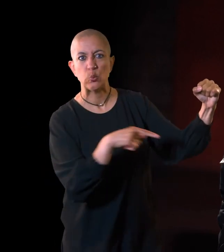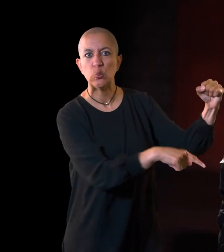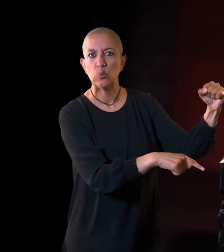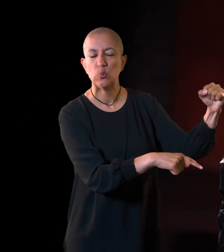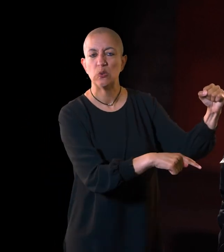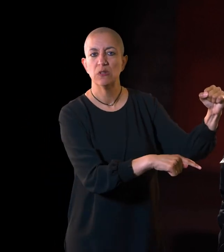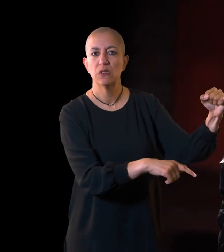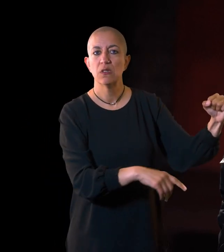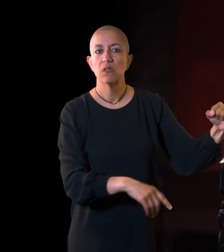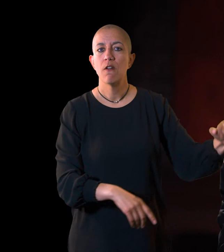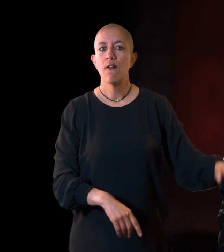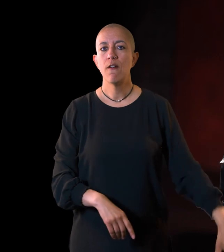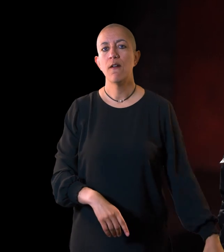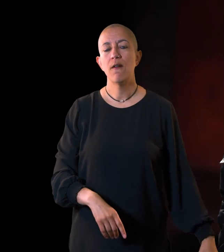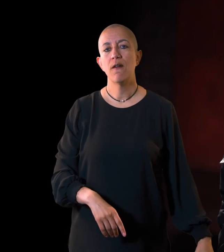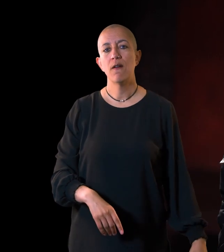And Richmond arrives in England.